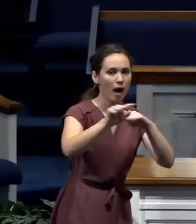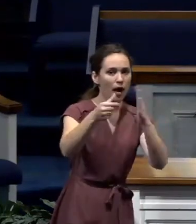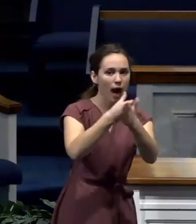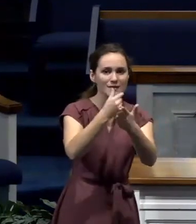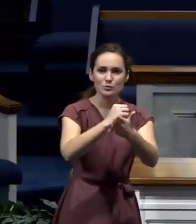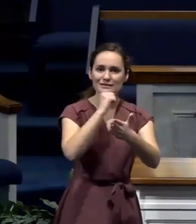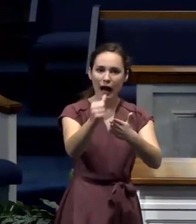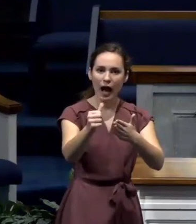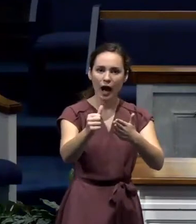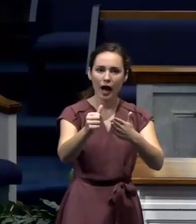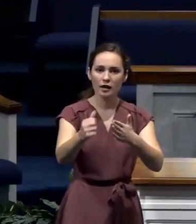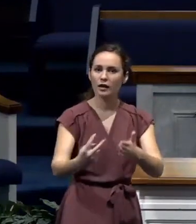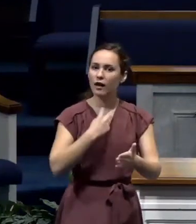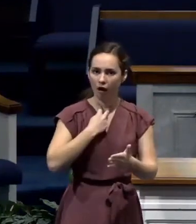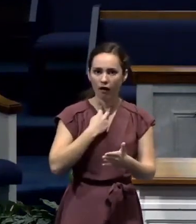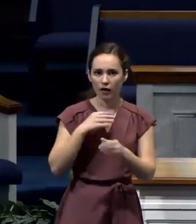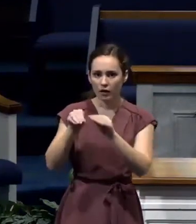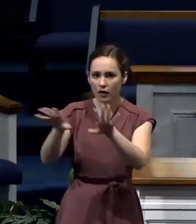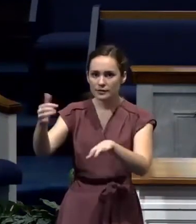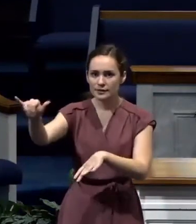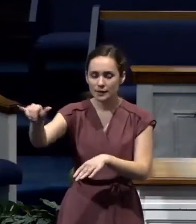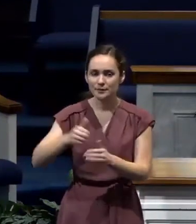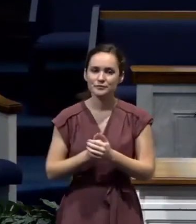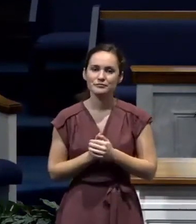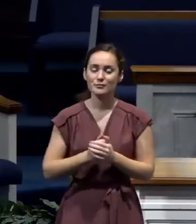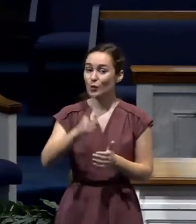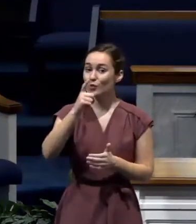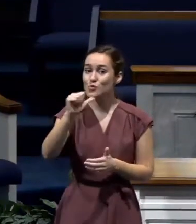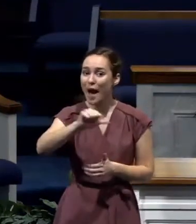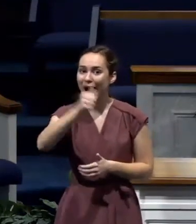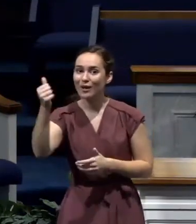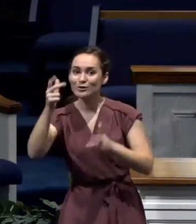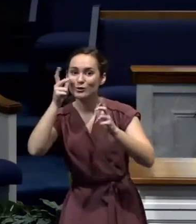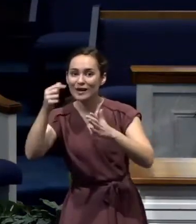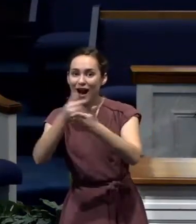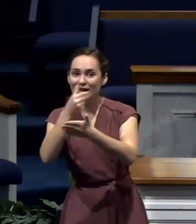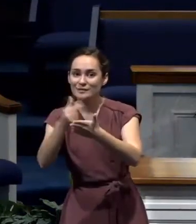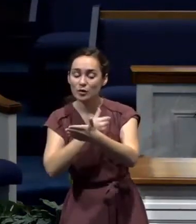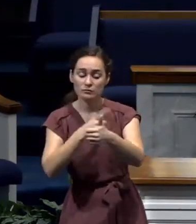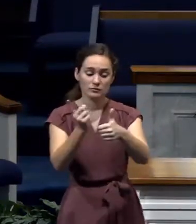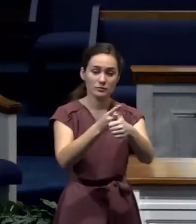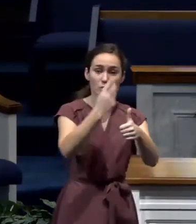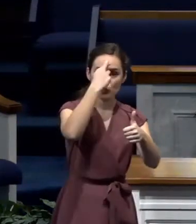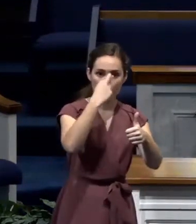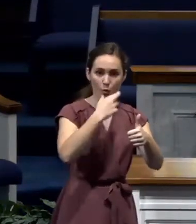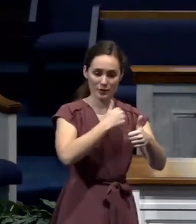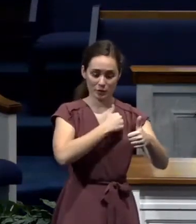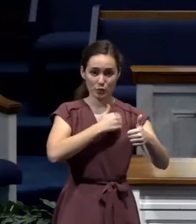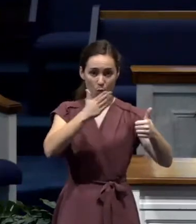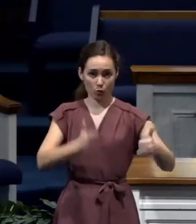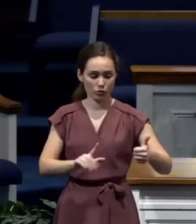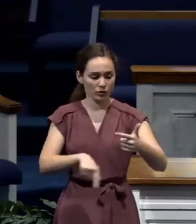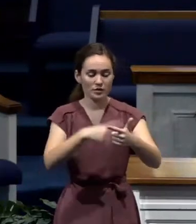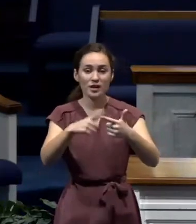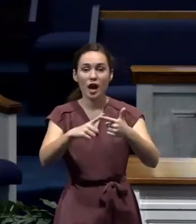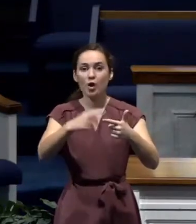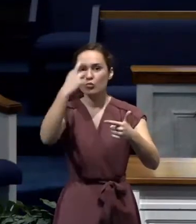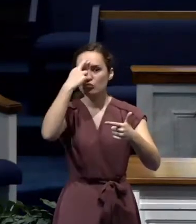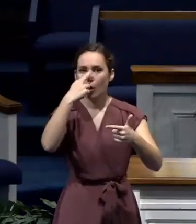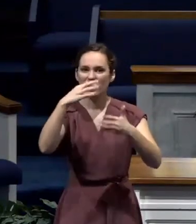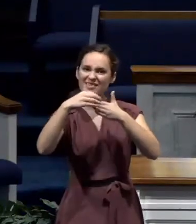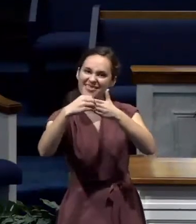And then, you know who else had to hear the gospel? Not only those Roman soldiers, but even some of the Roman officials, because Paul